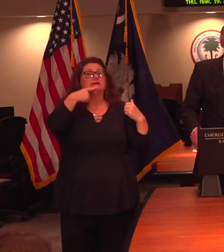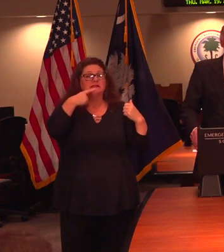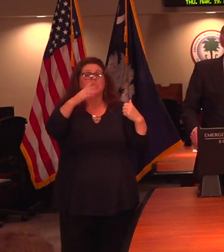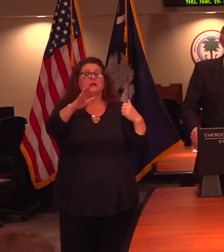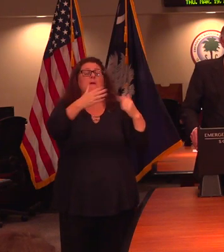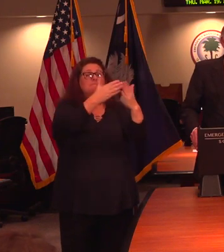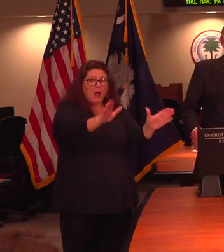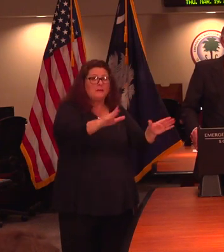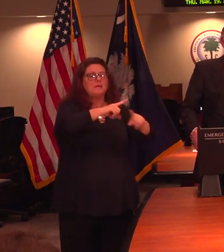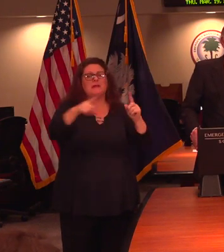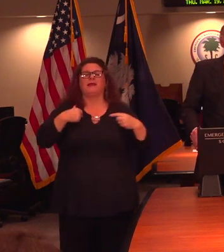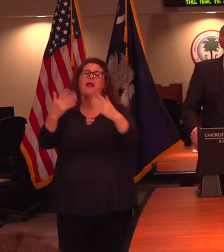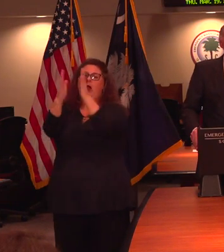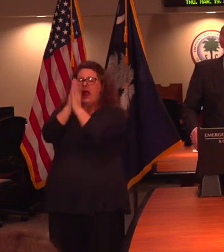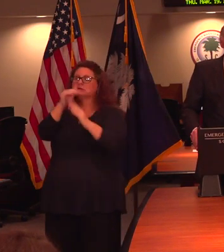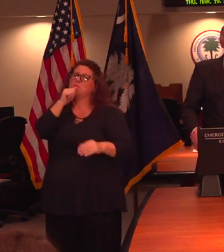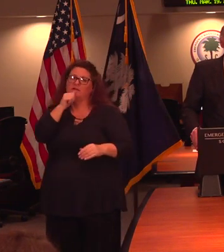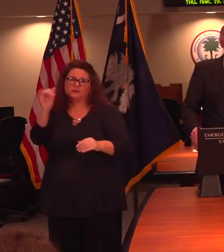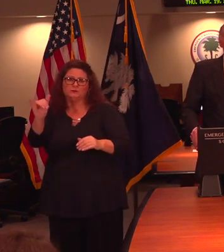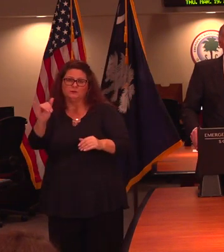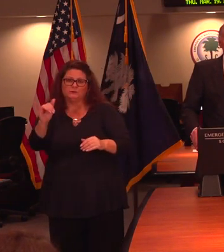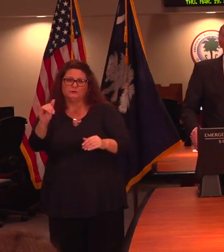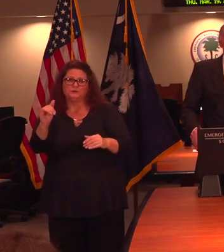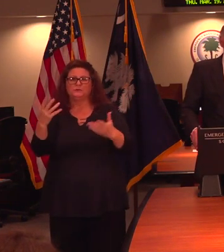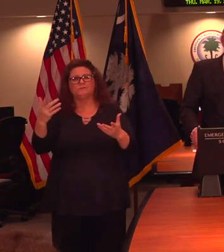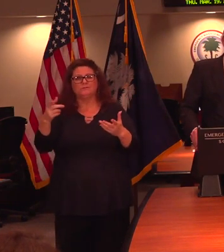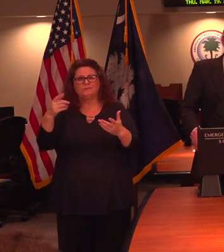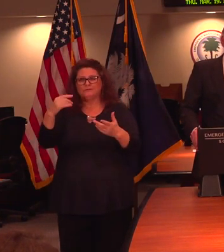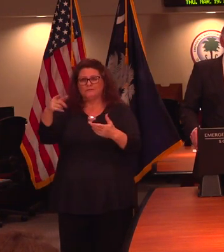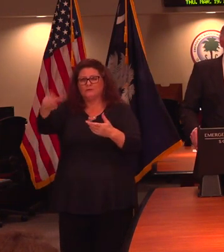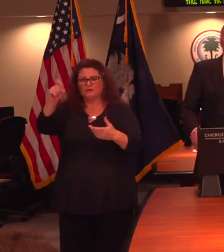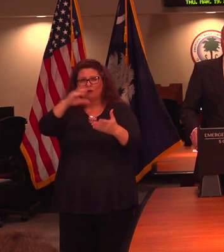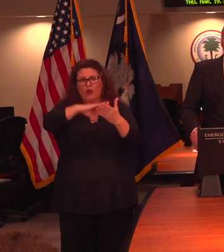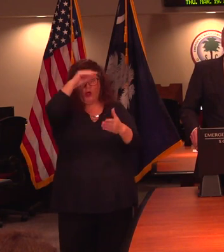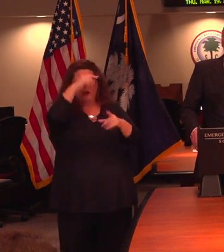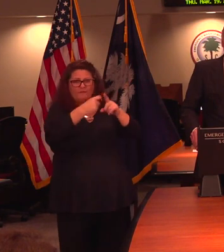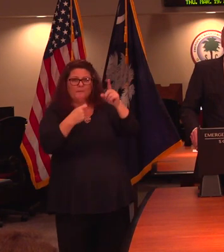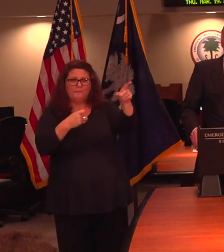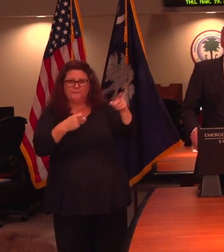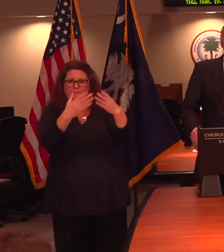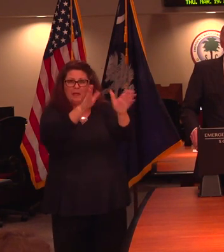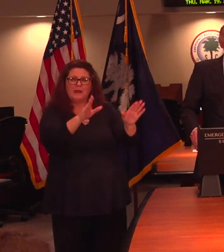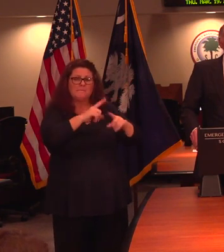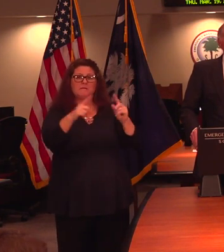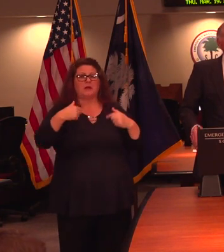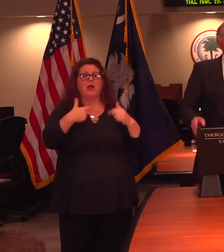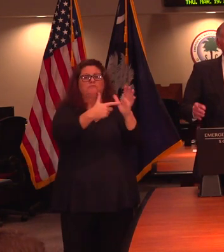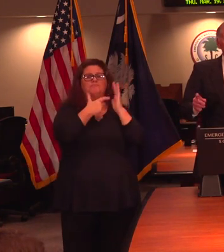colleges, but we presume that the lessons and the ideas will be adopted by others as well.